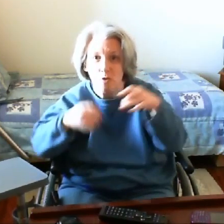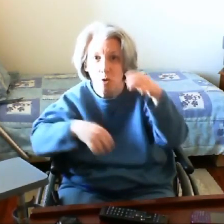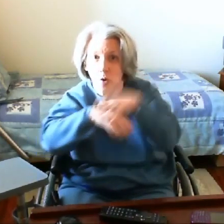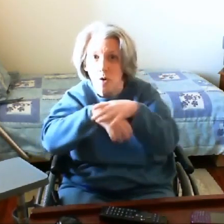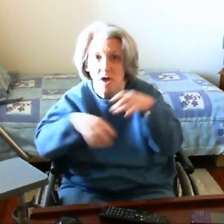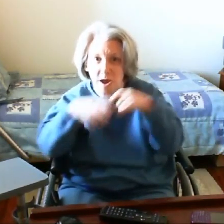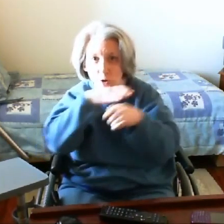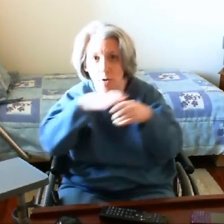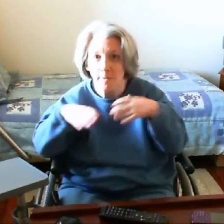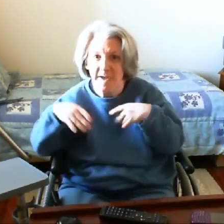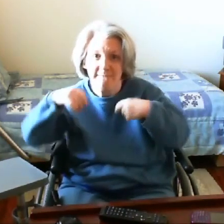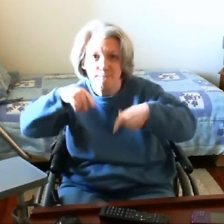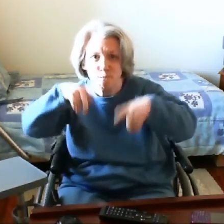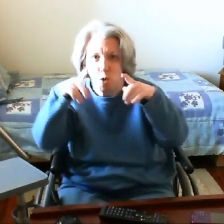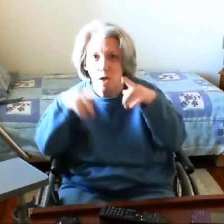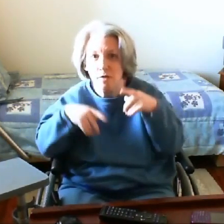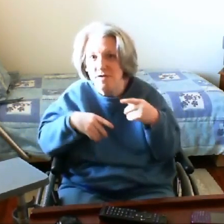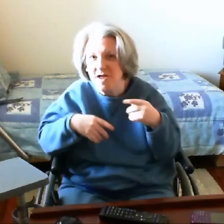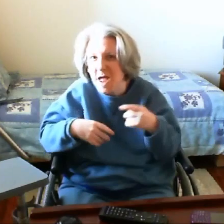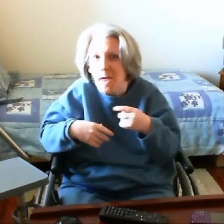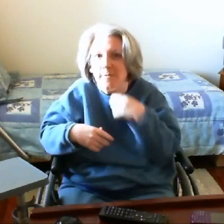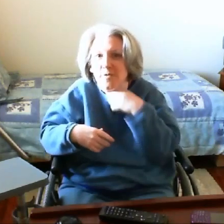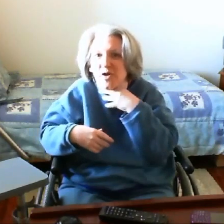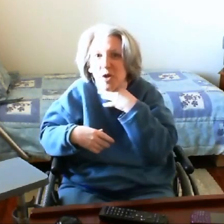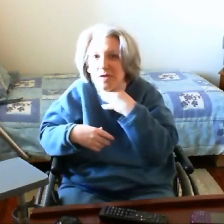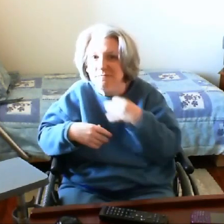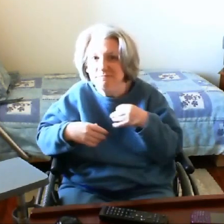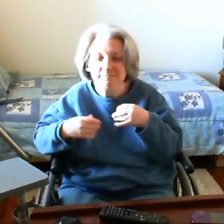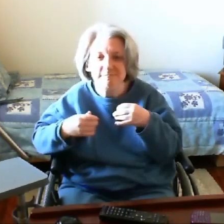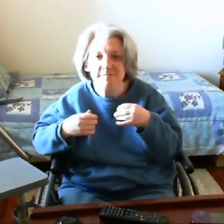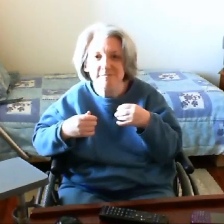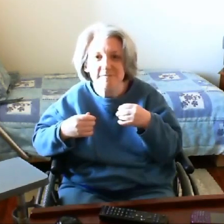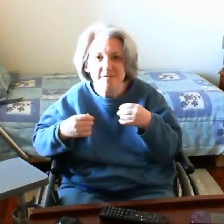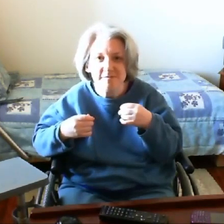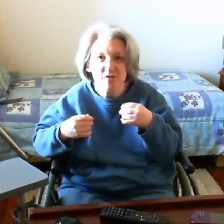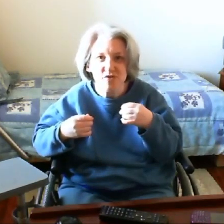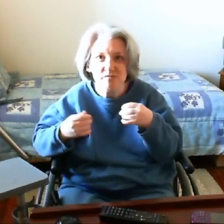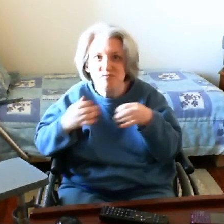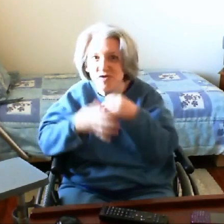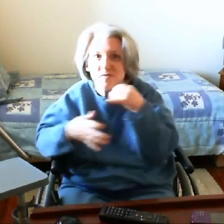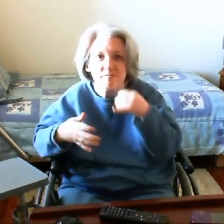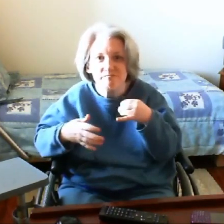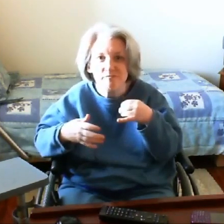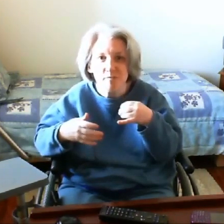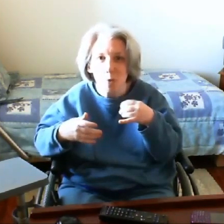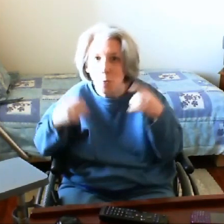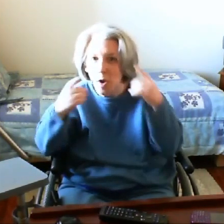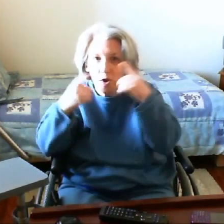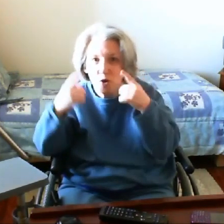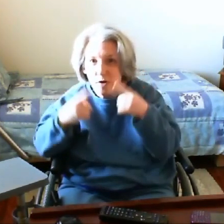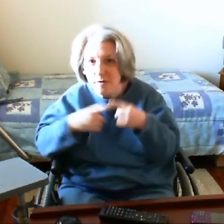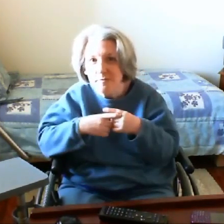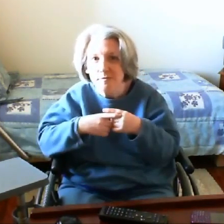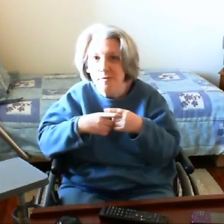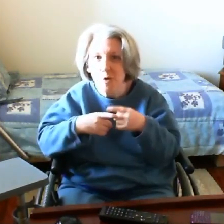And take on your big plans And break up This is bound